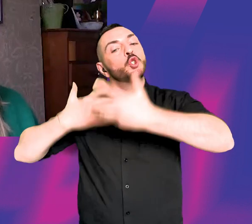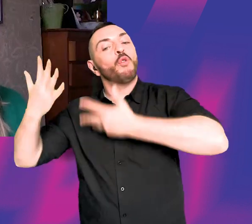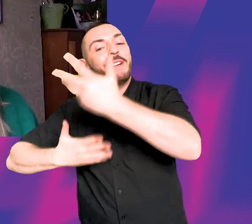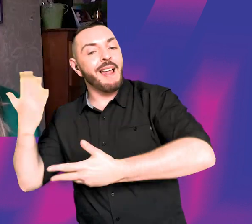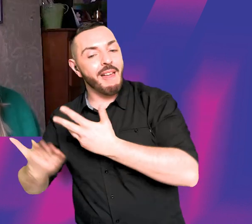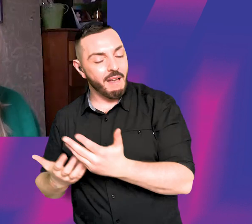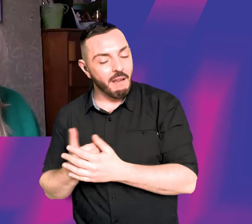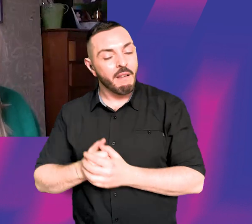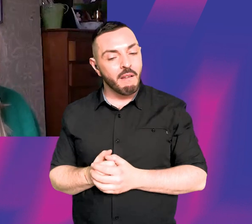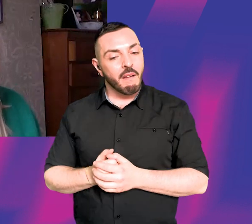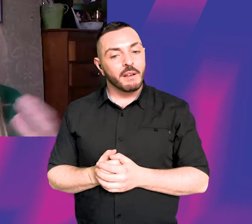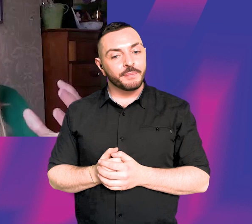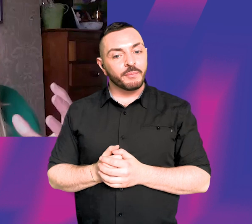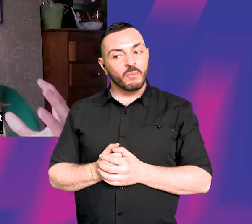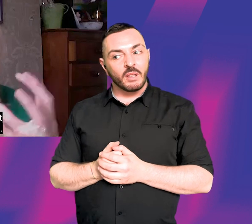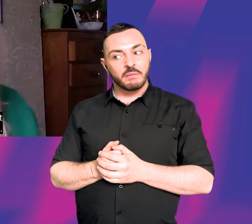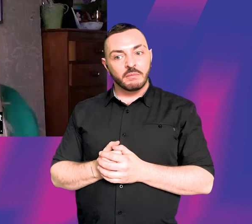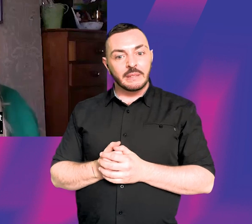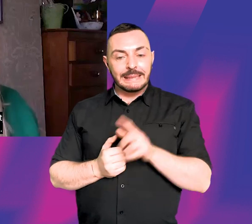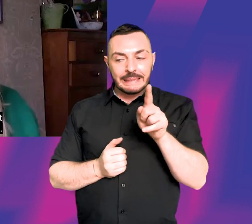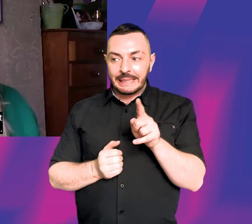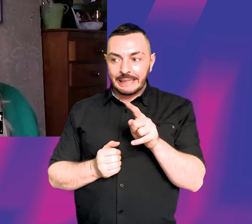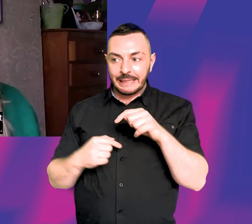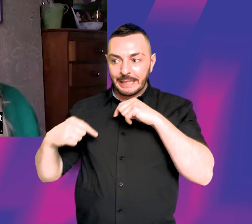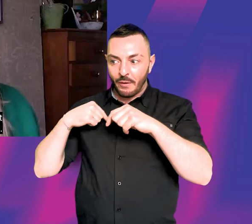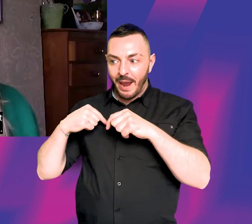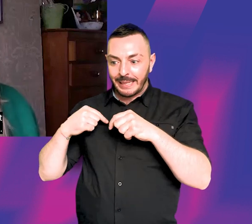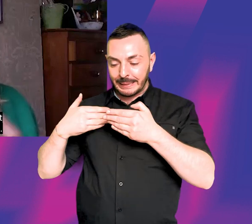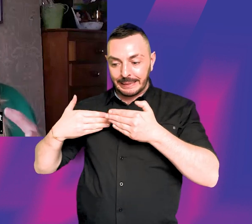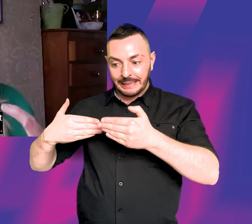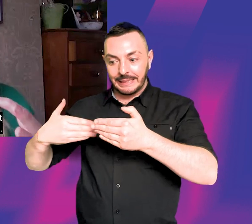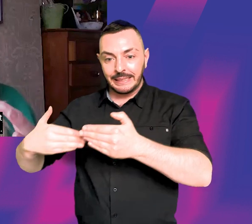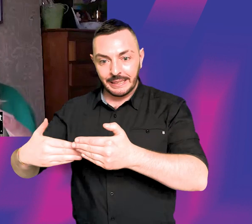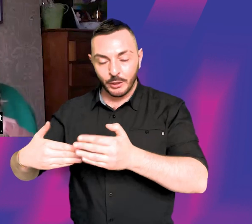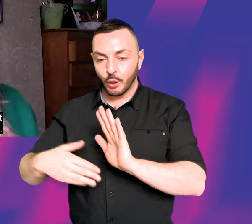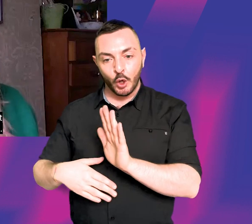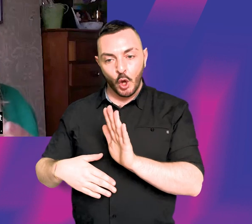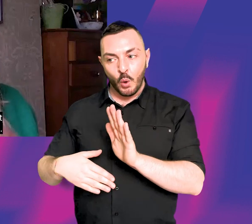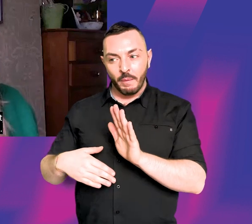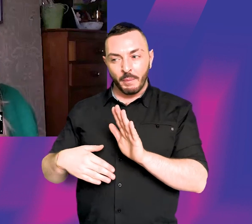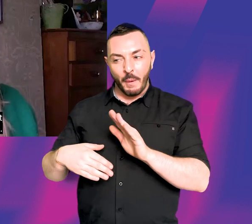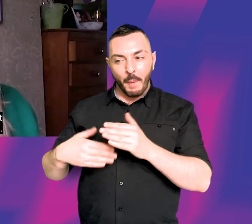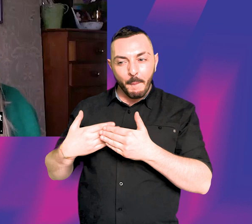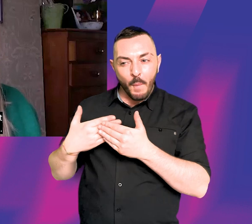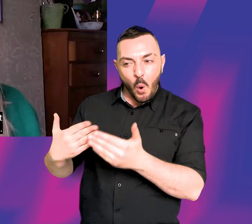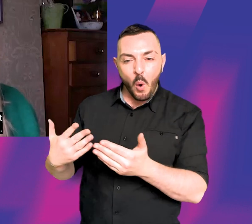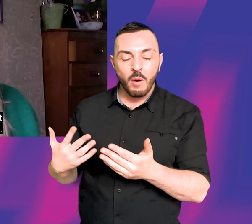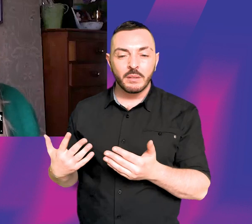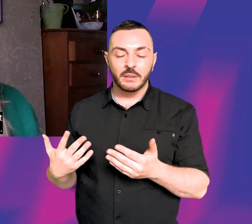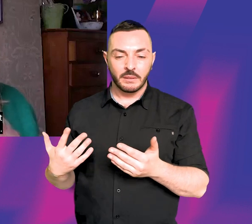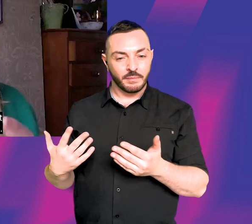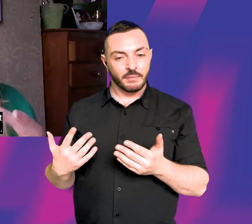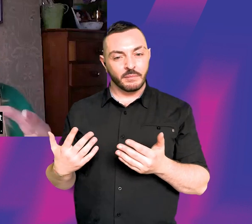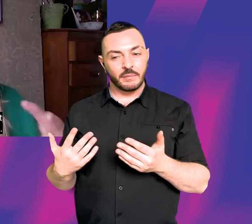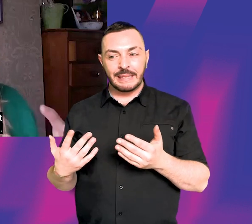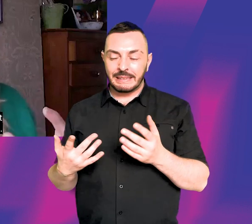doesn't sort of direct individual scenes, so much as kind of one, he's just